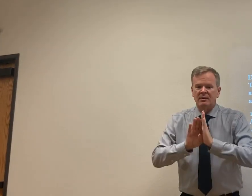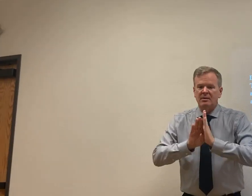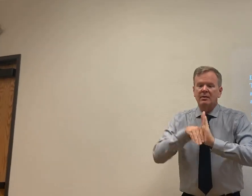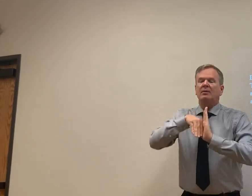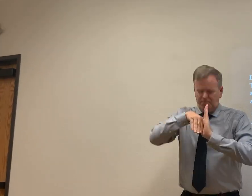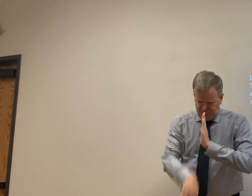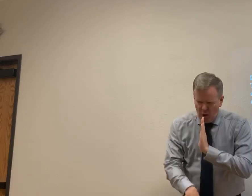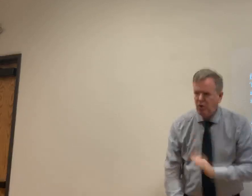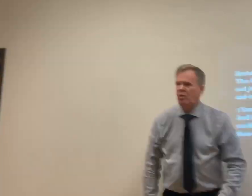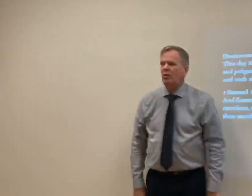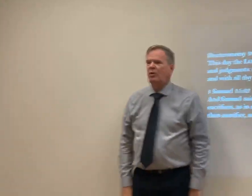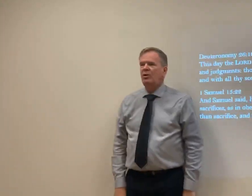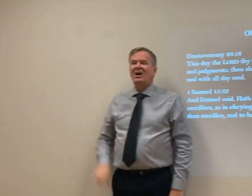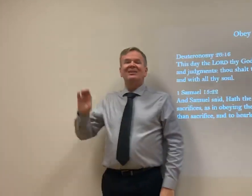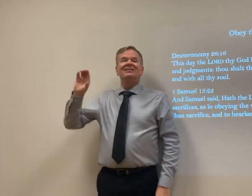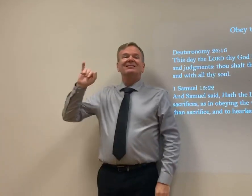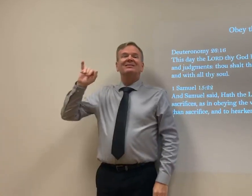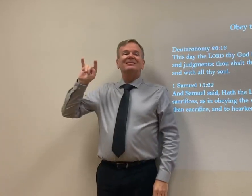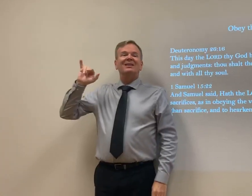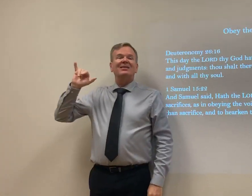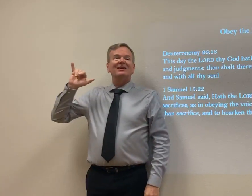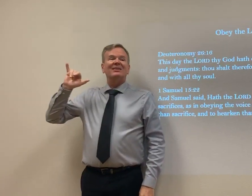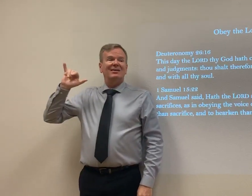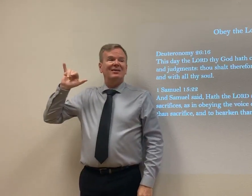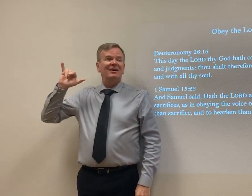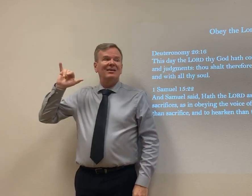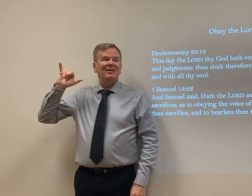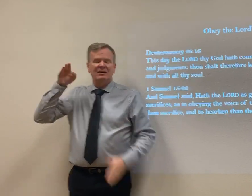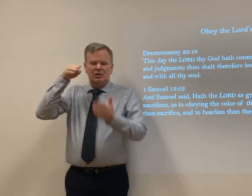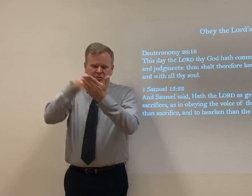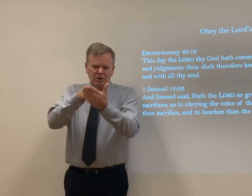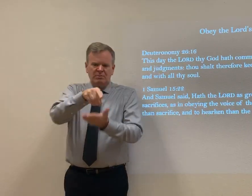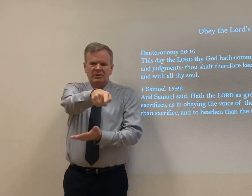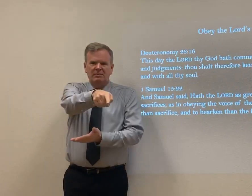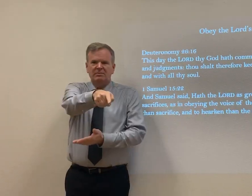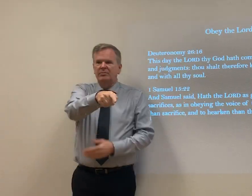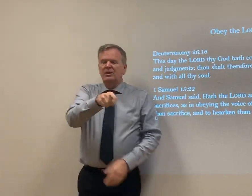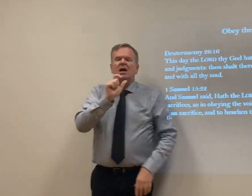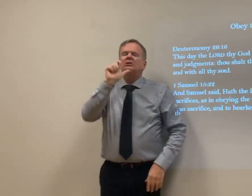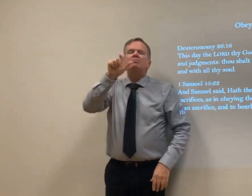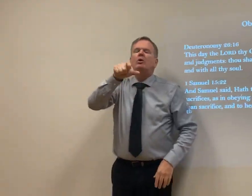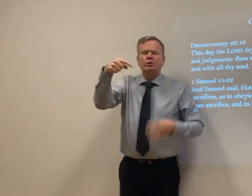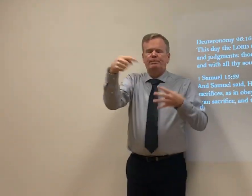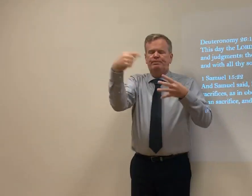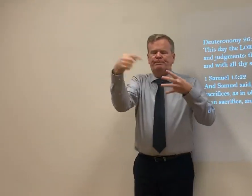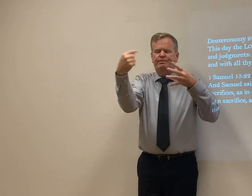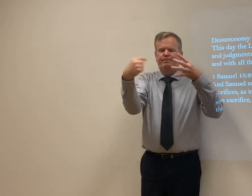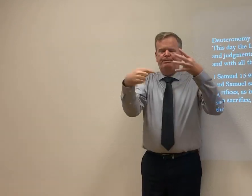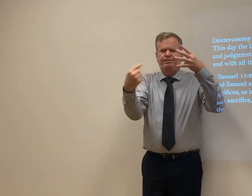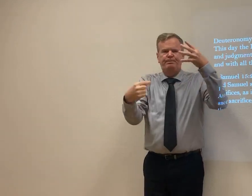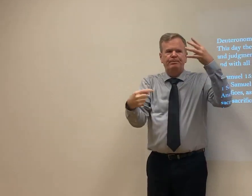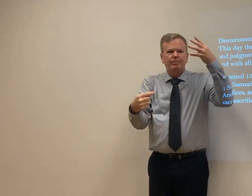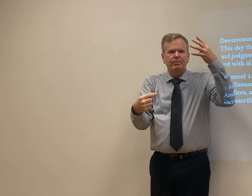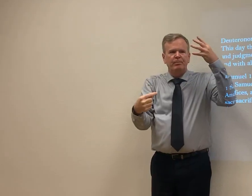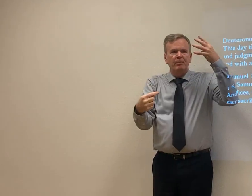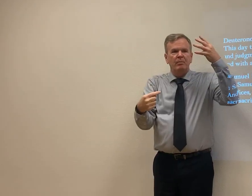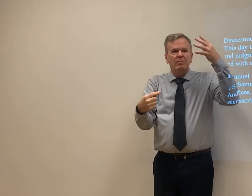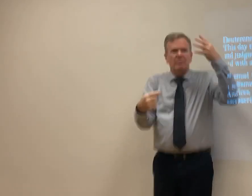Okay? And then, overnight almost, it fell apart. The city sued him. Said, you're not supposed to do this or this or this or this.